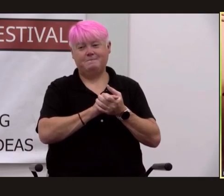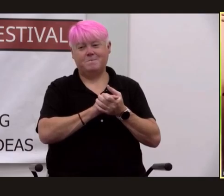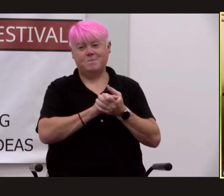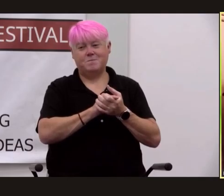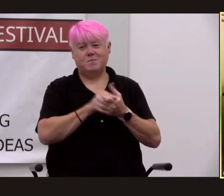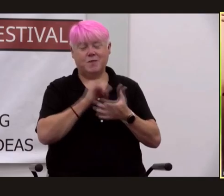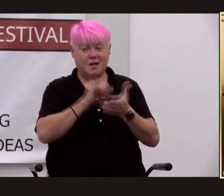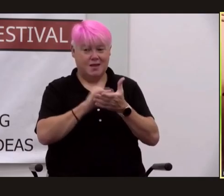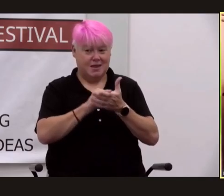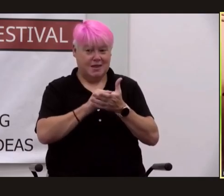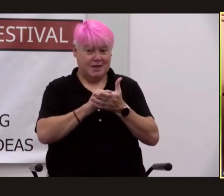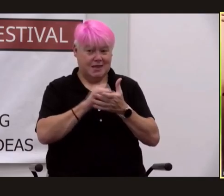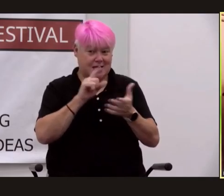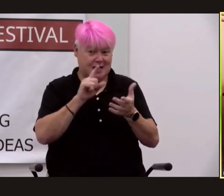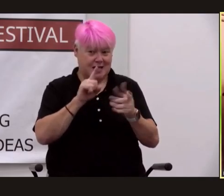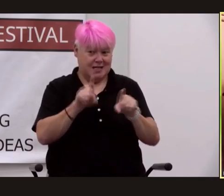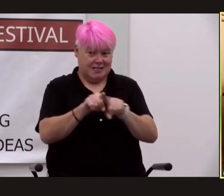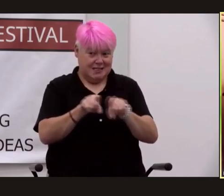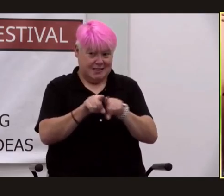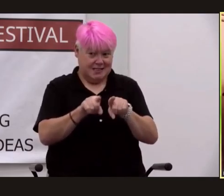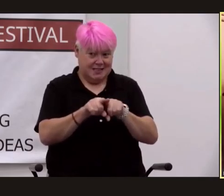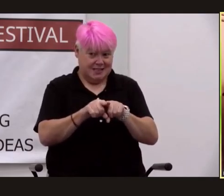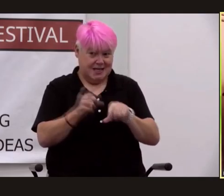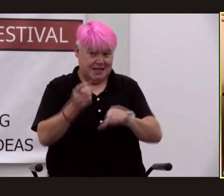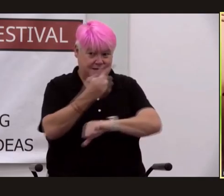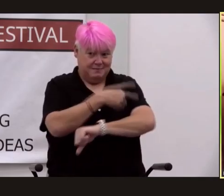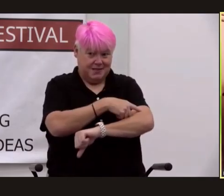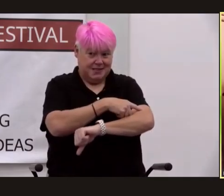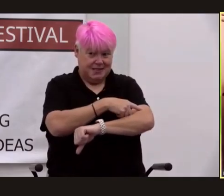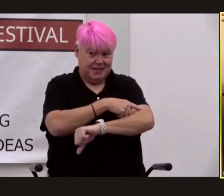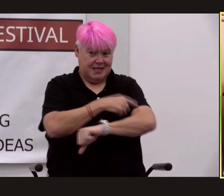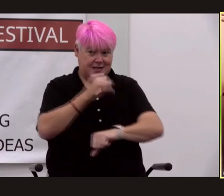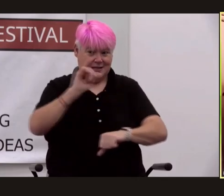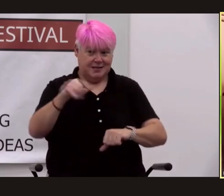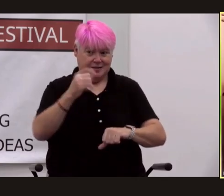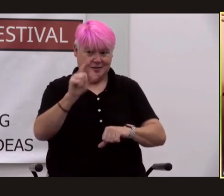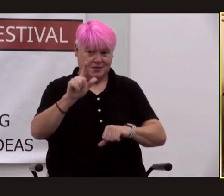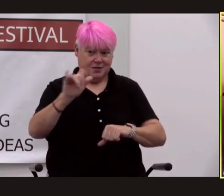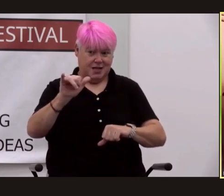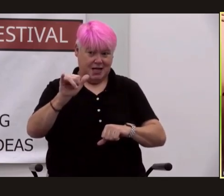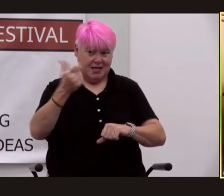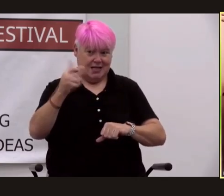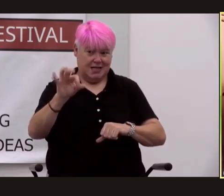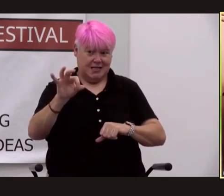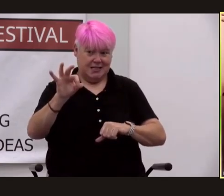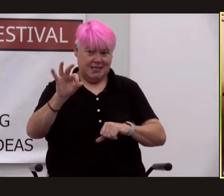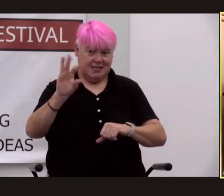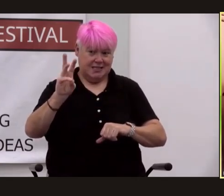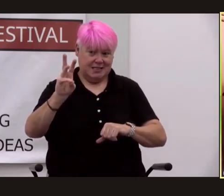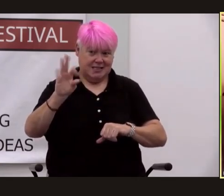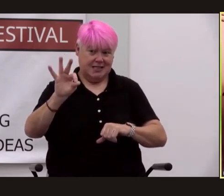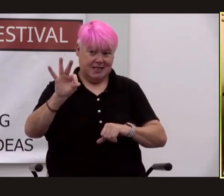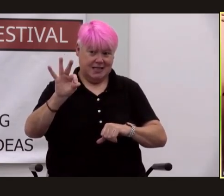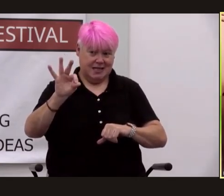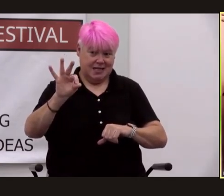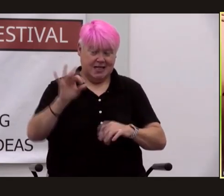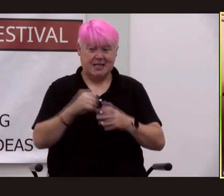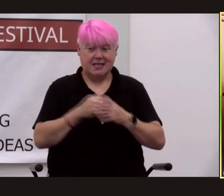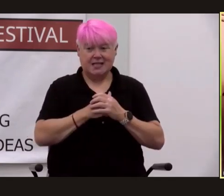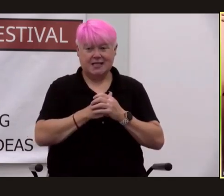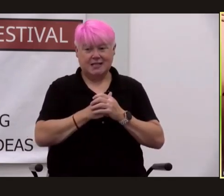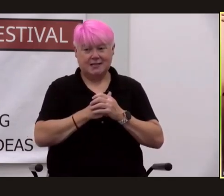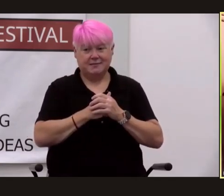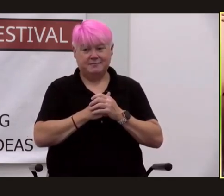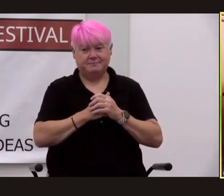same date was late that apollo 11 took off in july 1969 to go to the moon it was nine plus 15 years it was 24